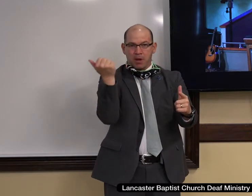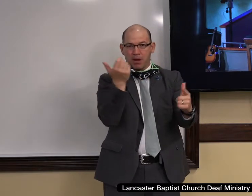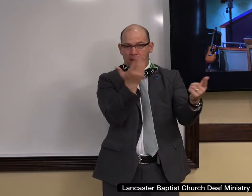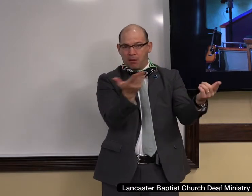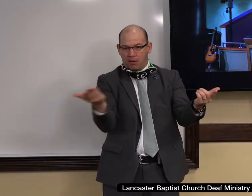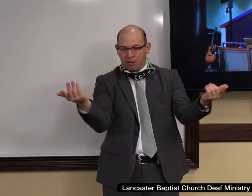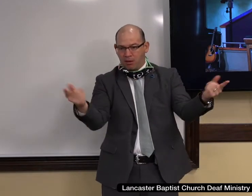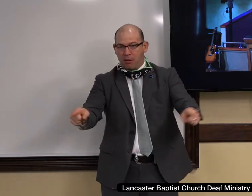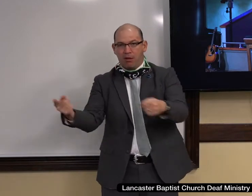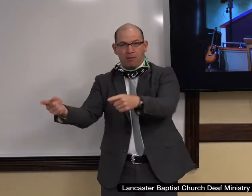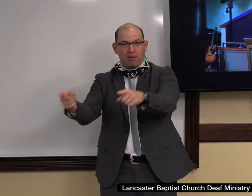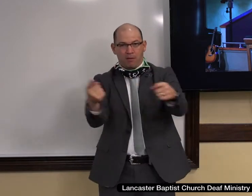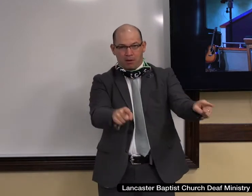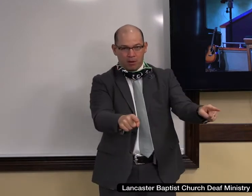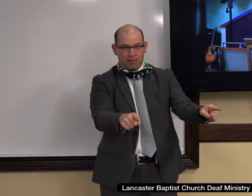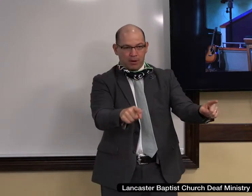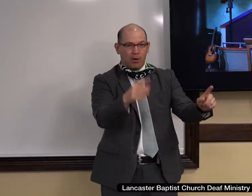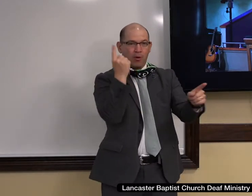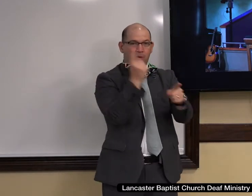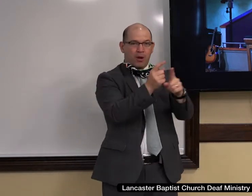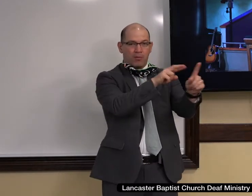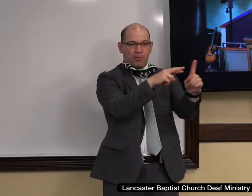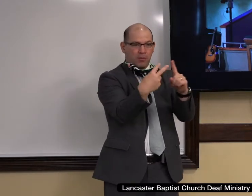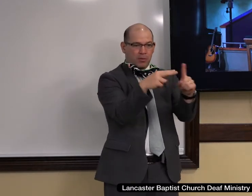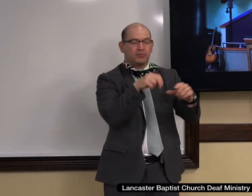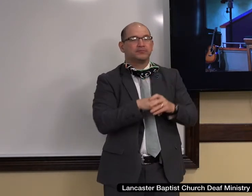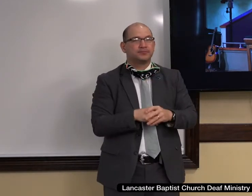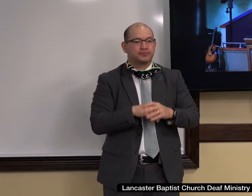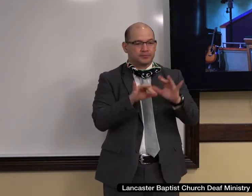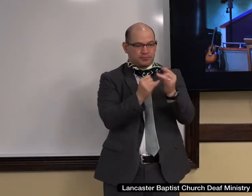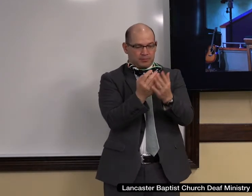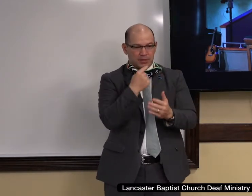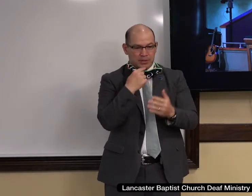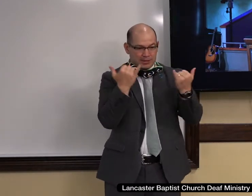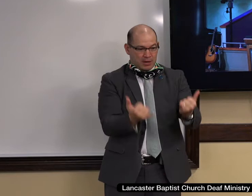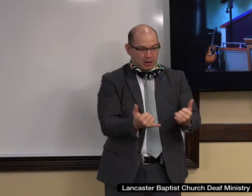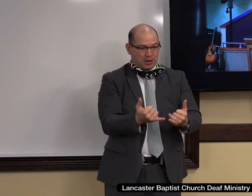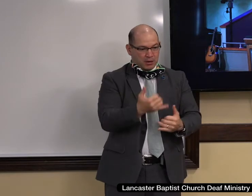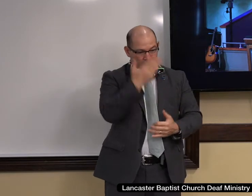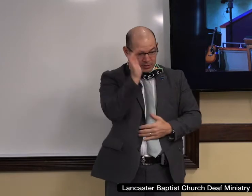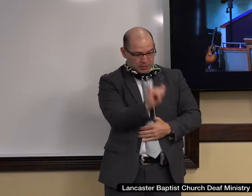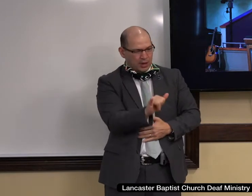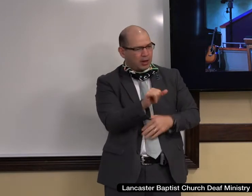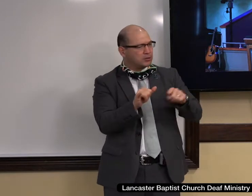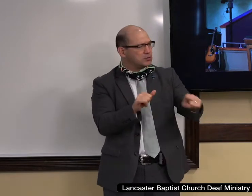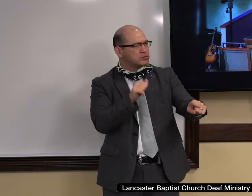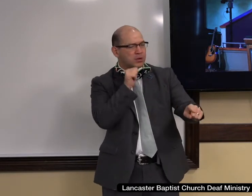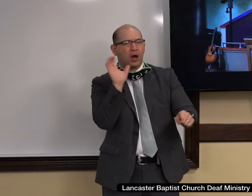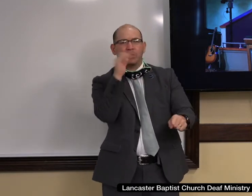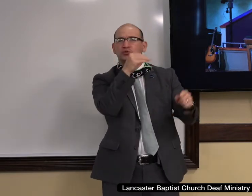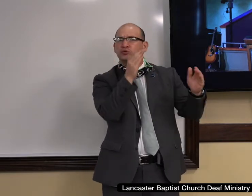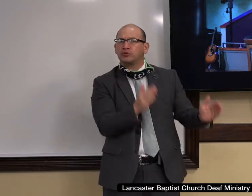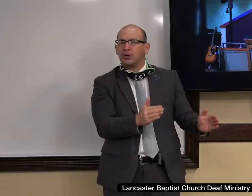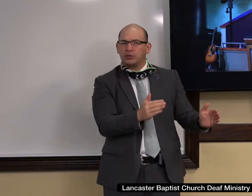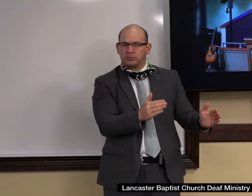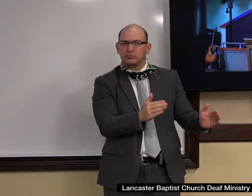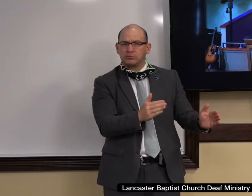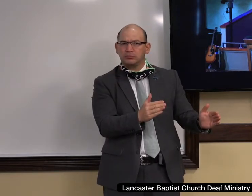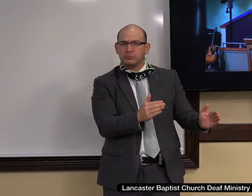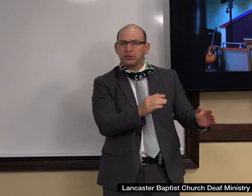Ephesians 2 and 19 says, Now therefore ye are no more strangers and foreigners but fellow